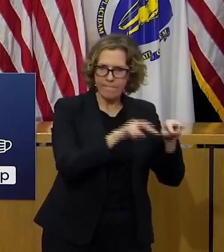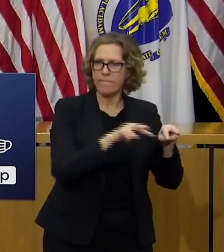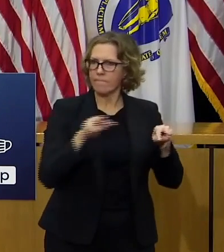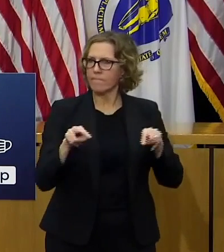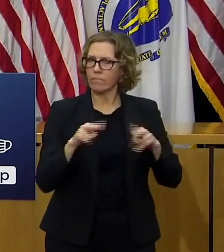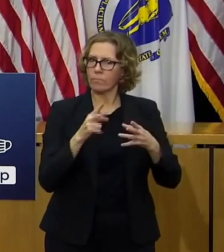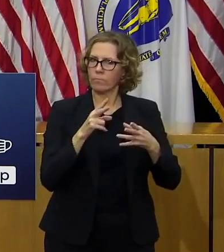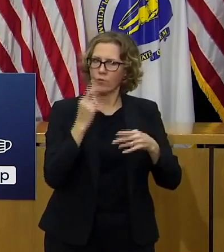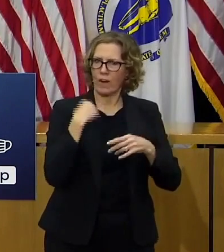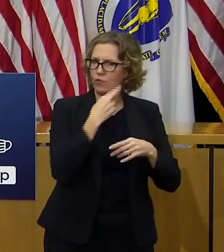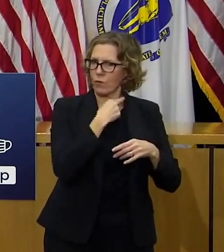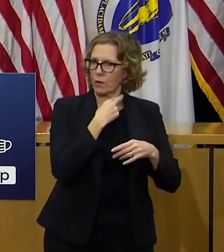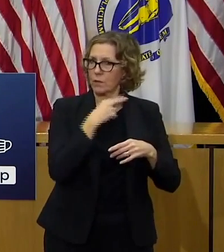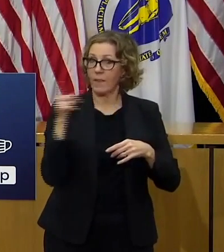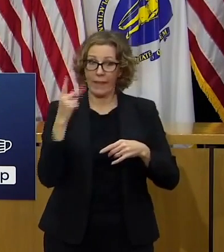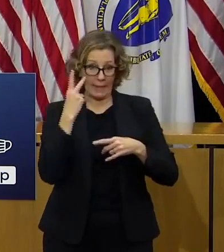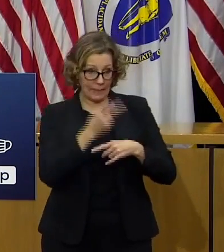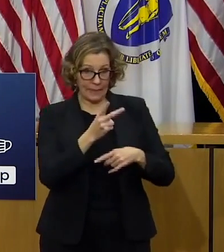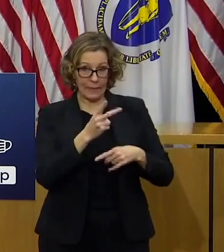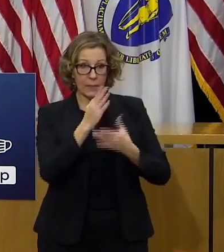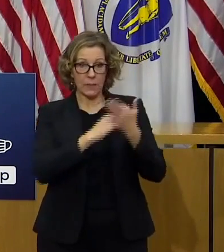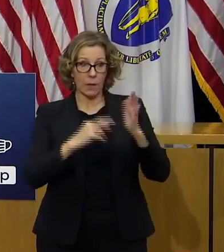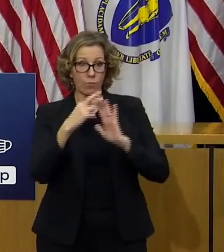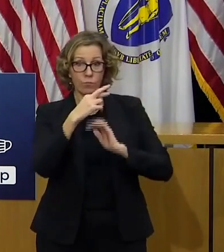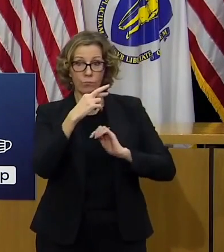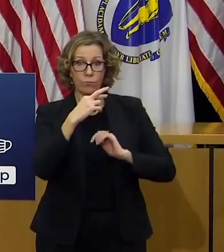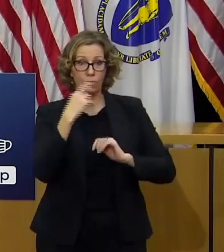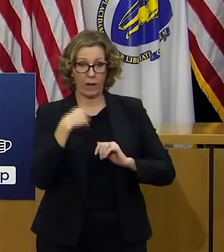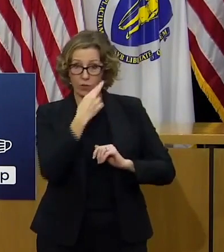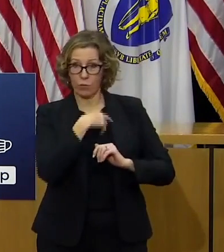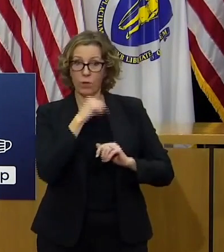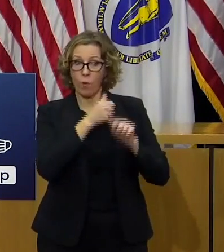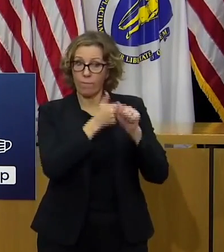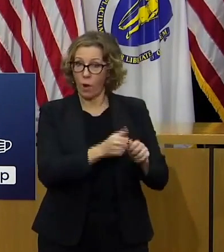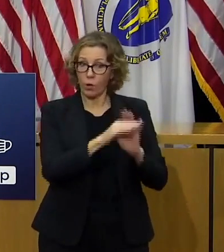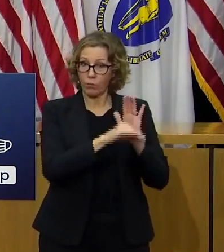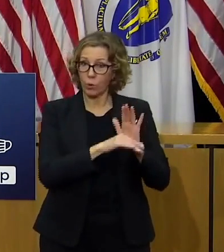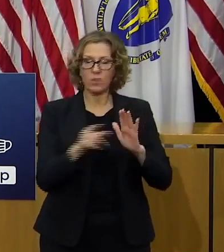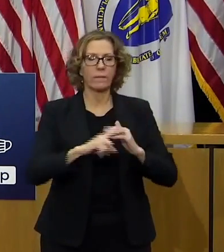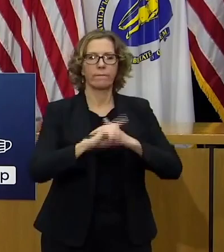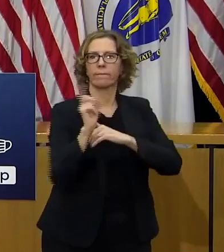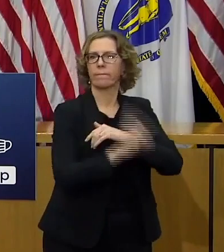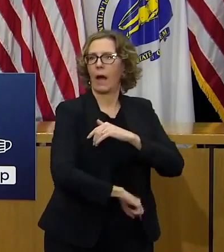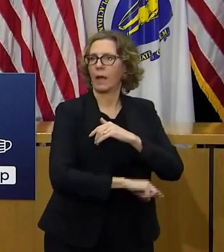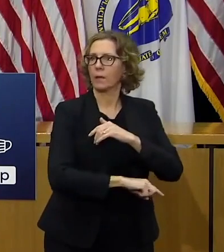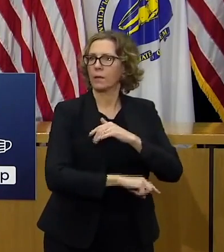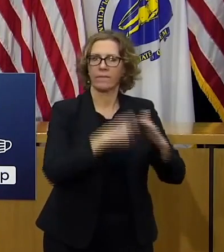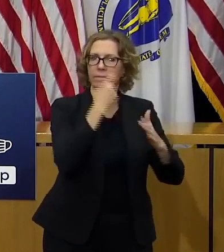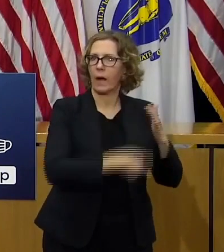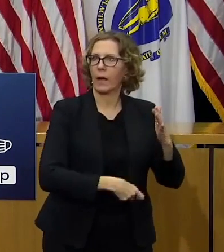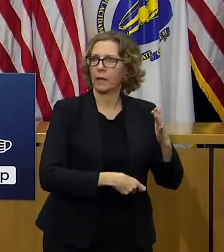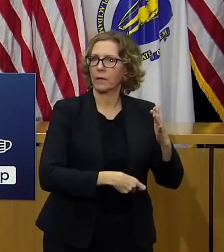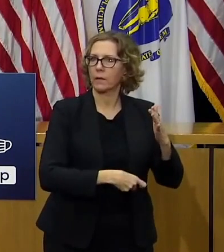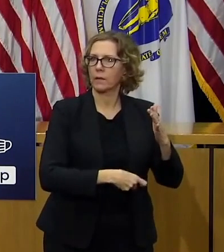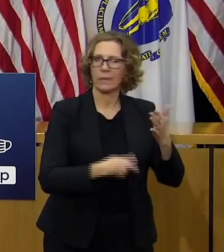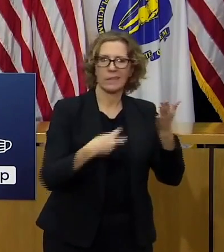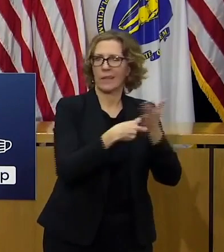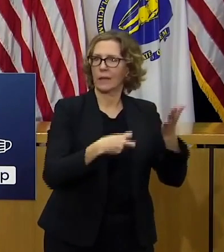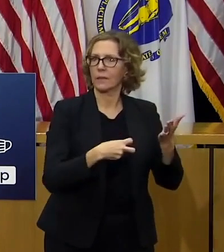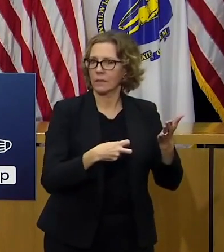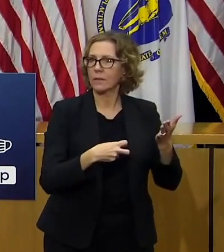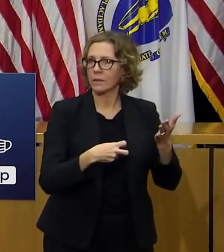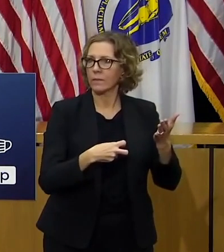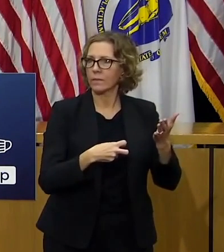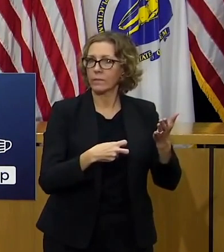has found people that were violating those guidance and those rules they find them in some cases cited them and in some